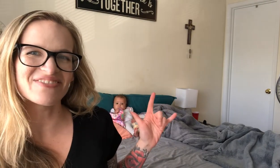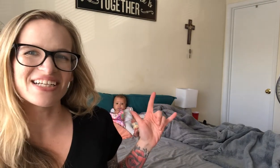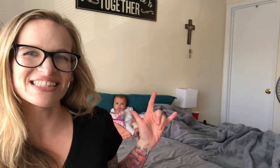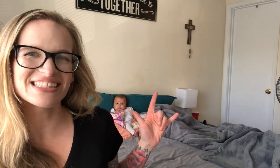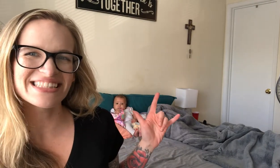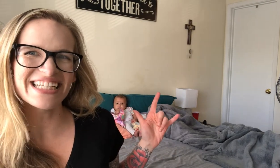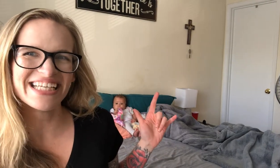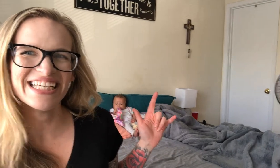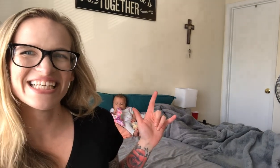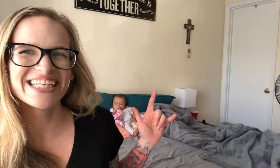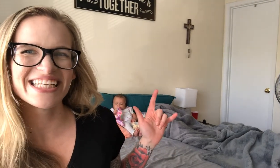it for us.